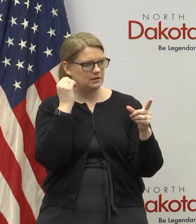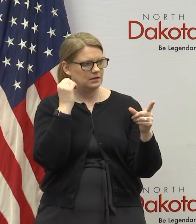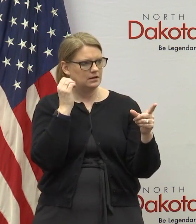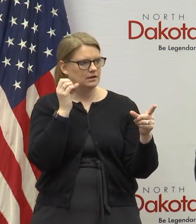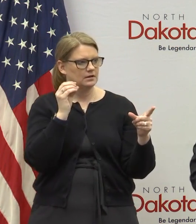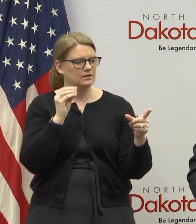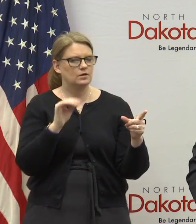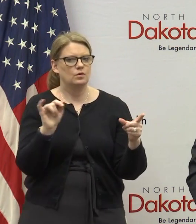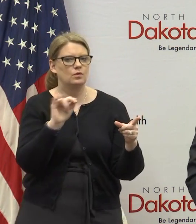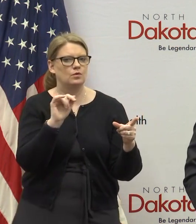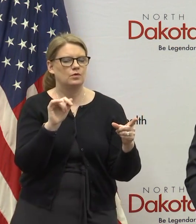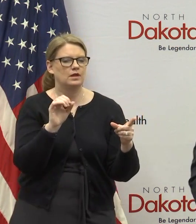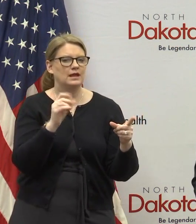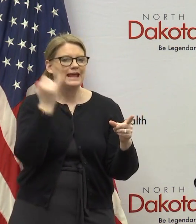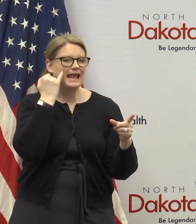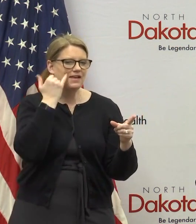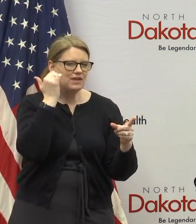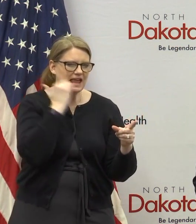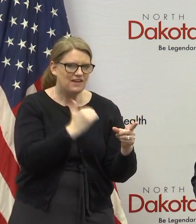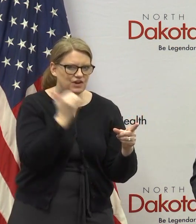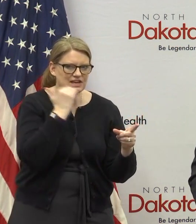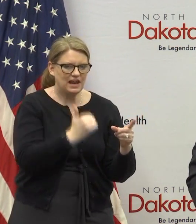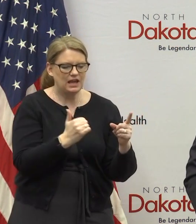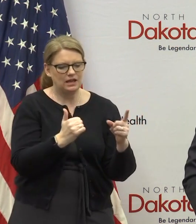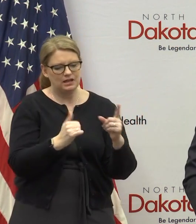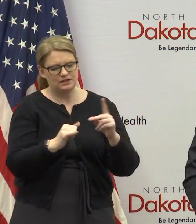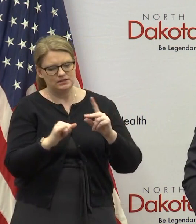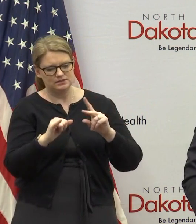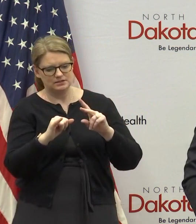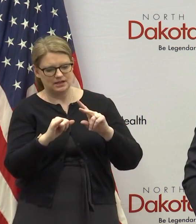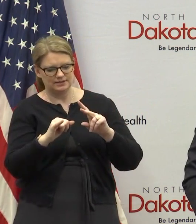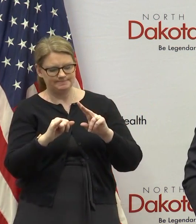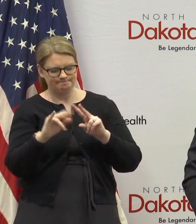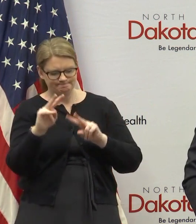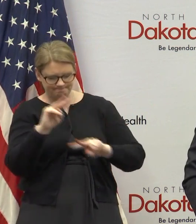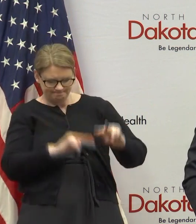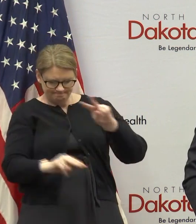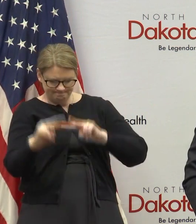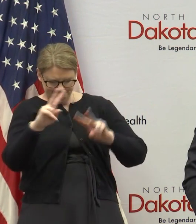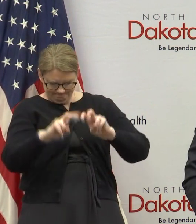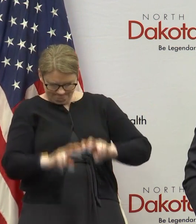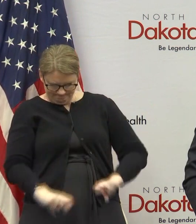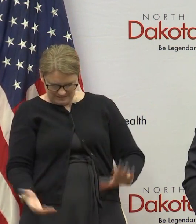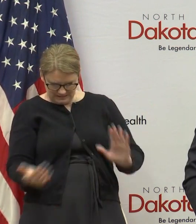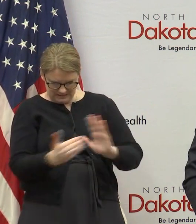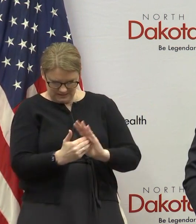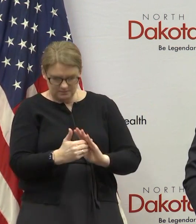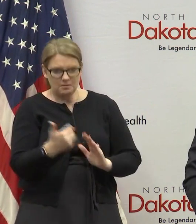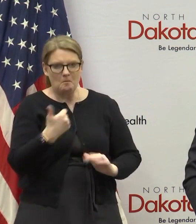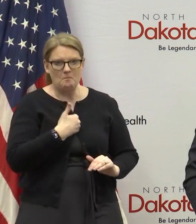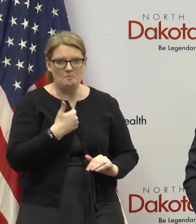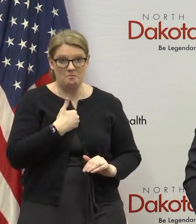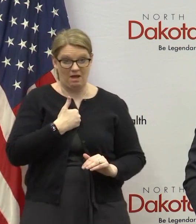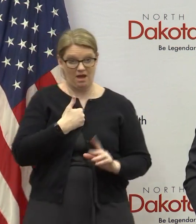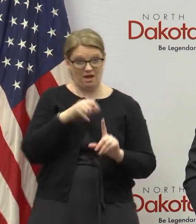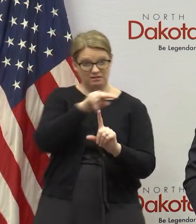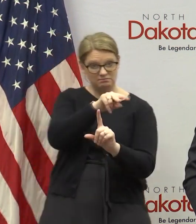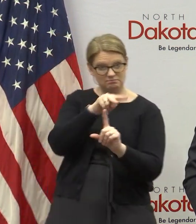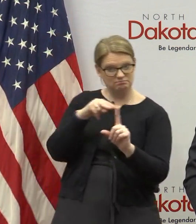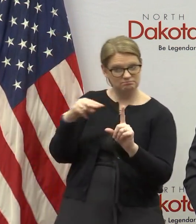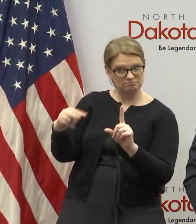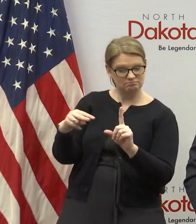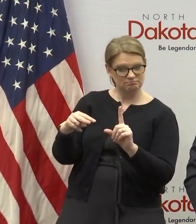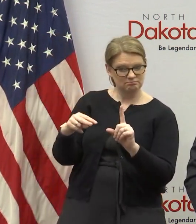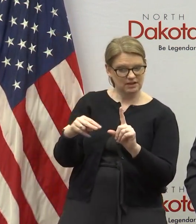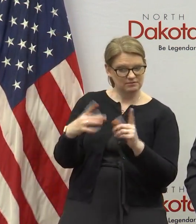uh question was if every day is real reevaluation then uh what would be my personal view of concern or where we are